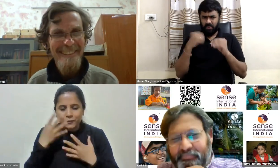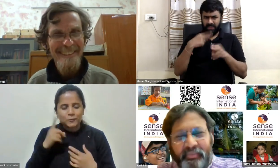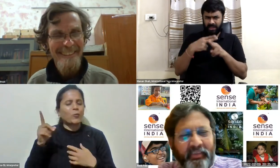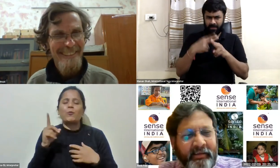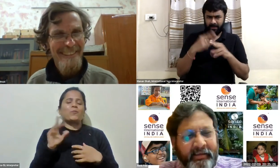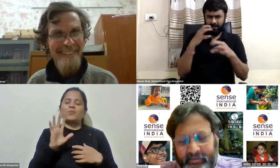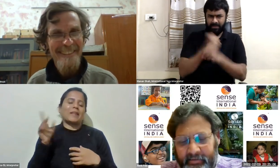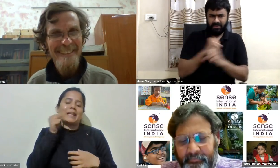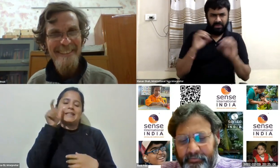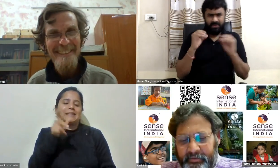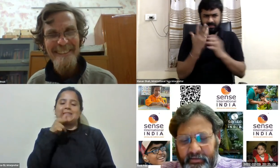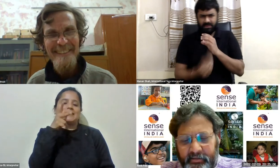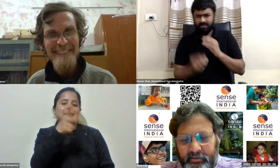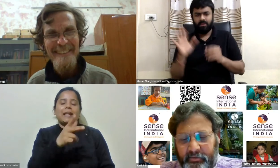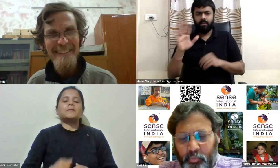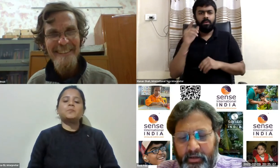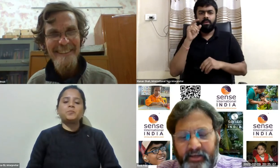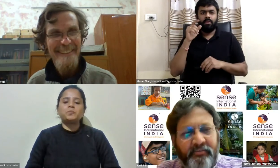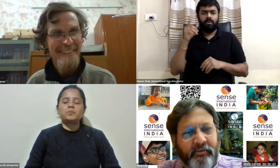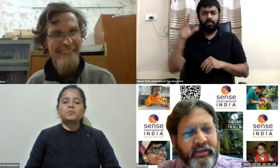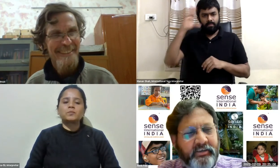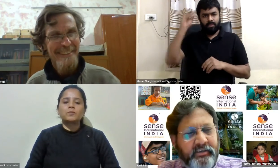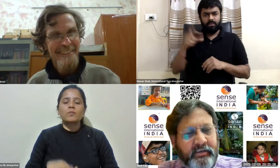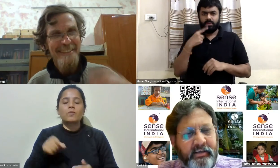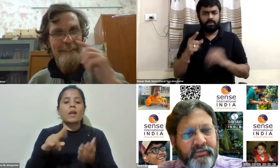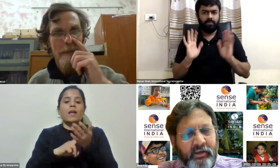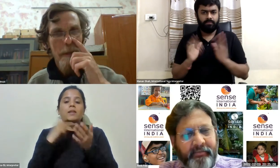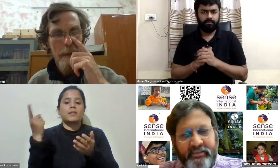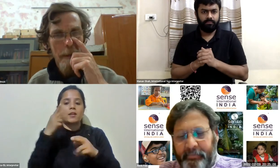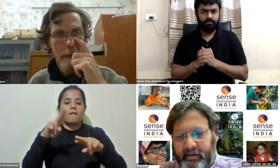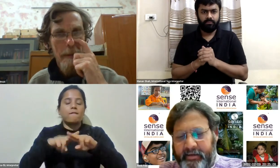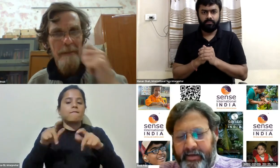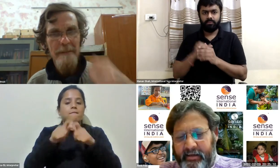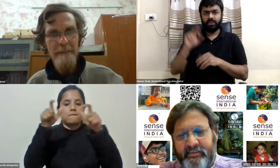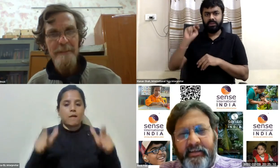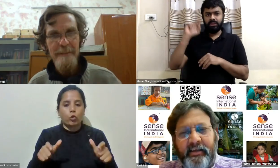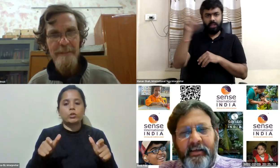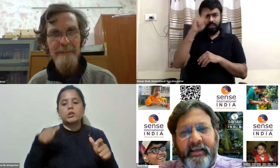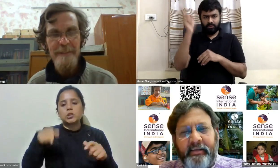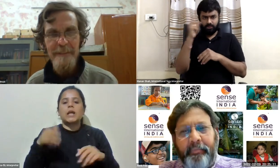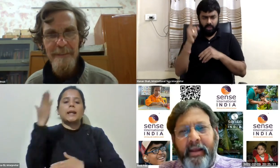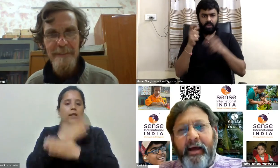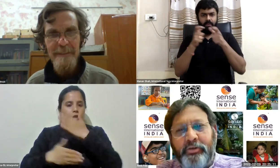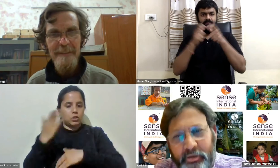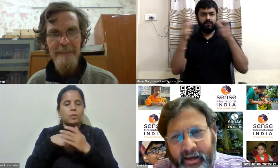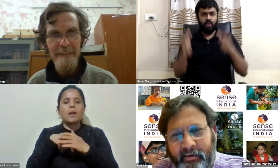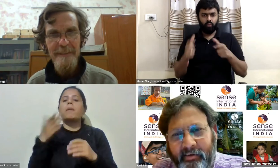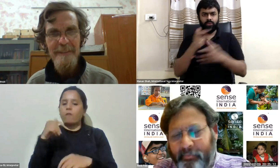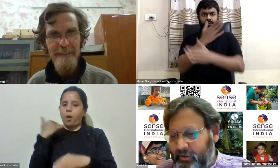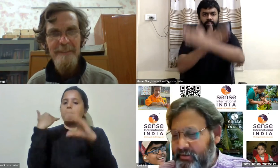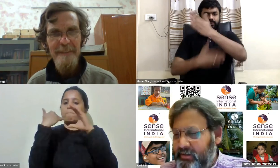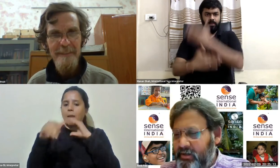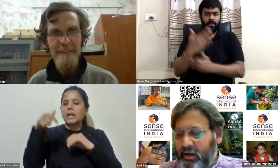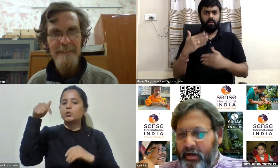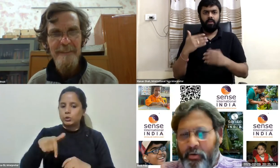uh national foundation uh sorry disability has sent a mail out today